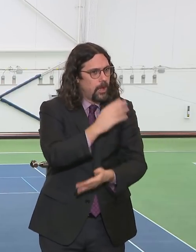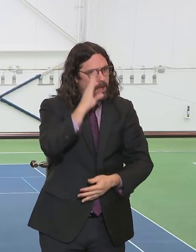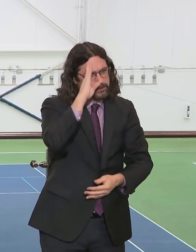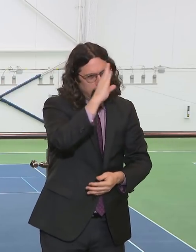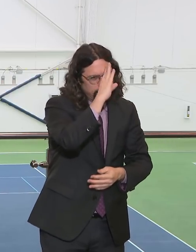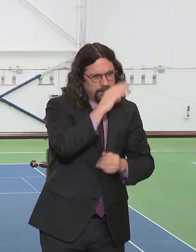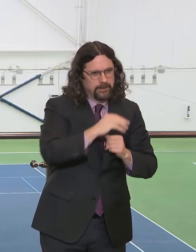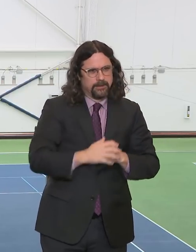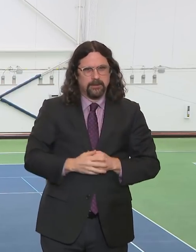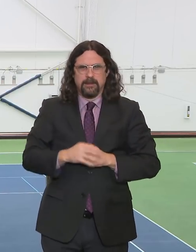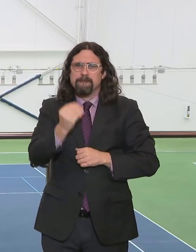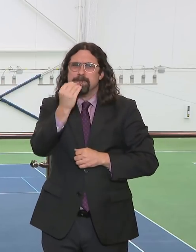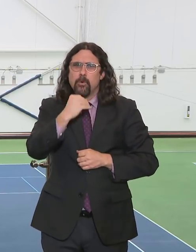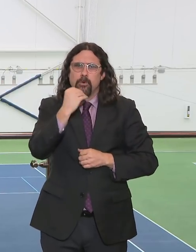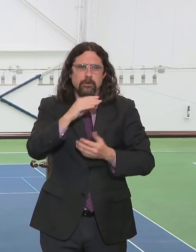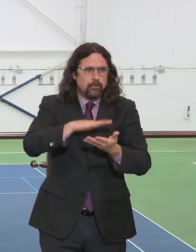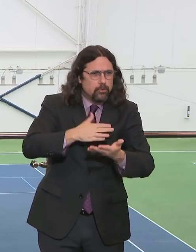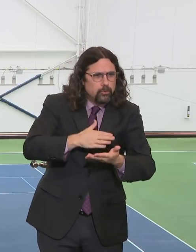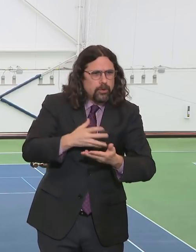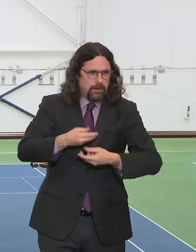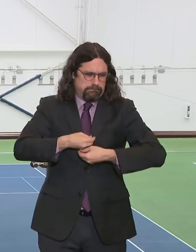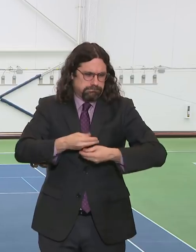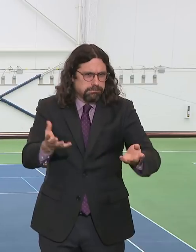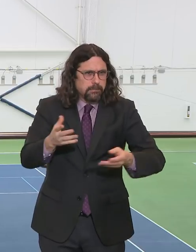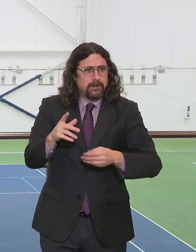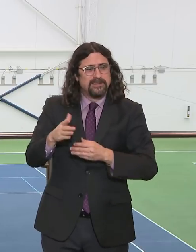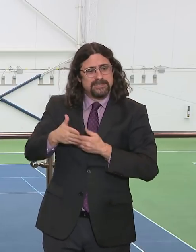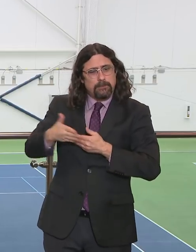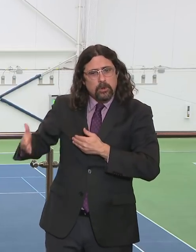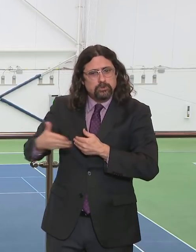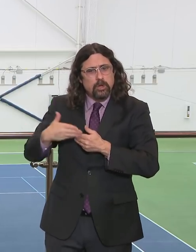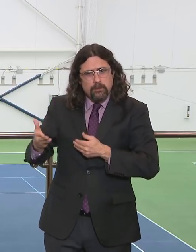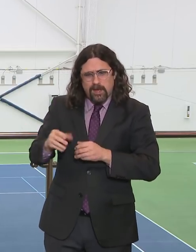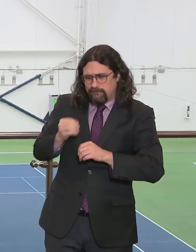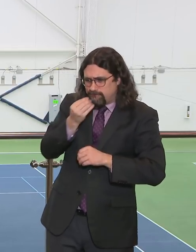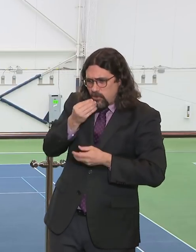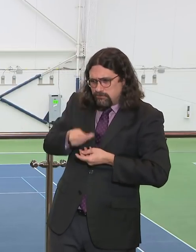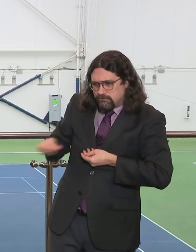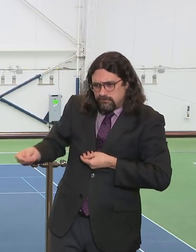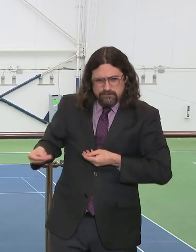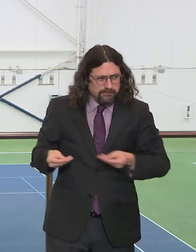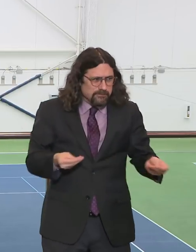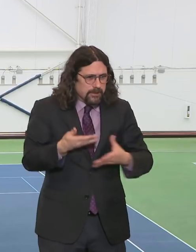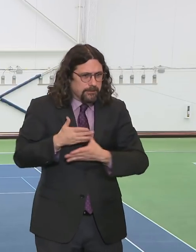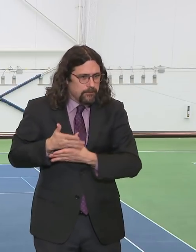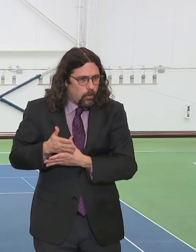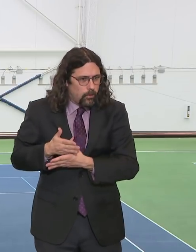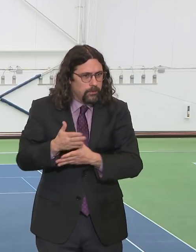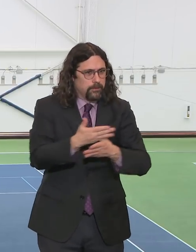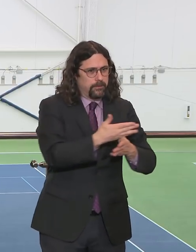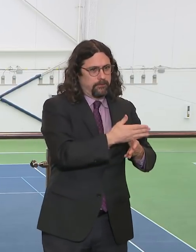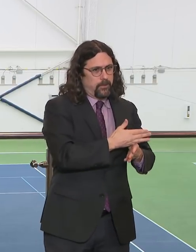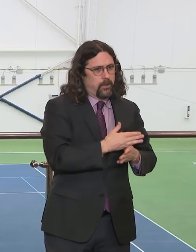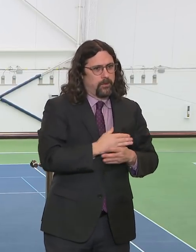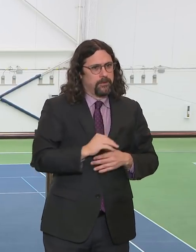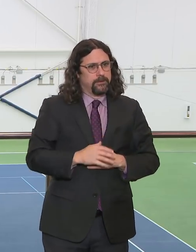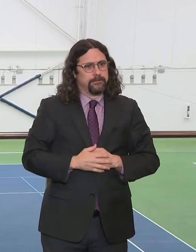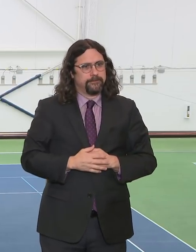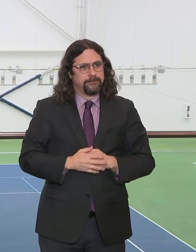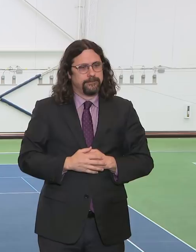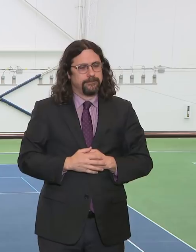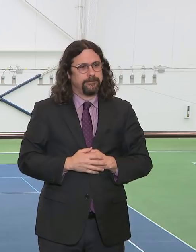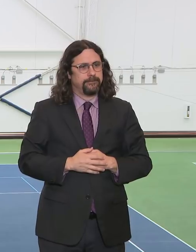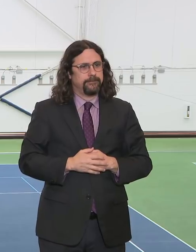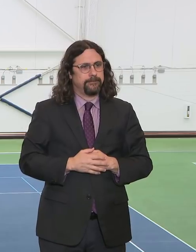You'll see unusual things and some of them will be things we wish we'd never seen. You're also going to see things that are going to tell you that New Yorkers are not going to